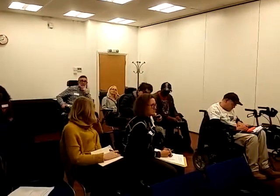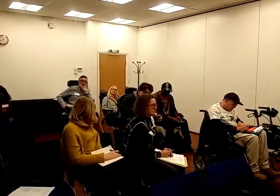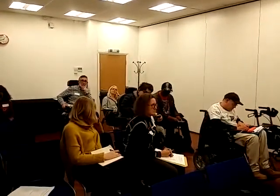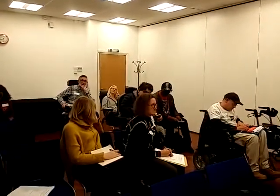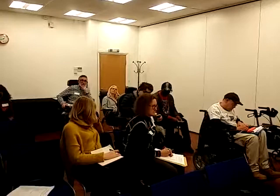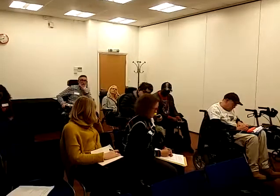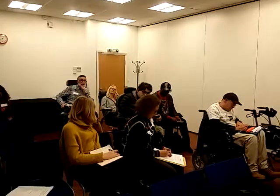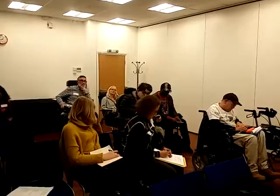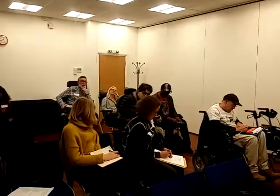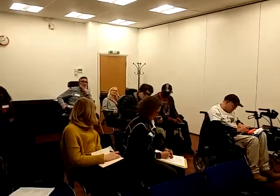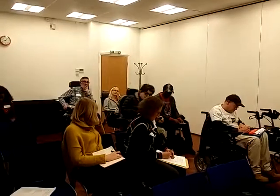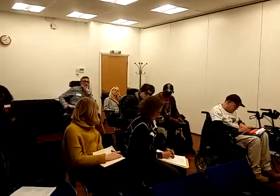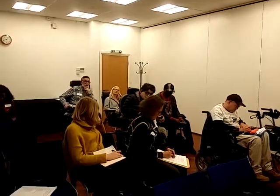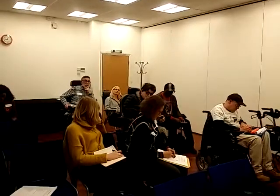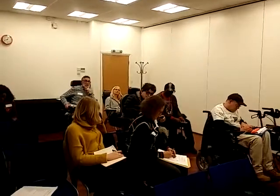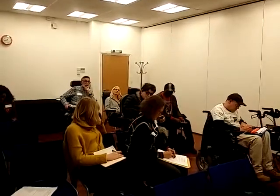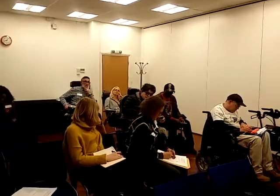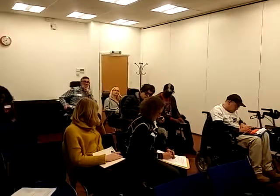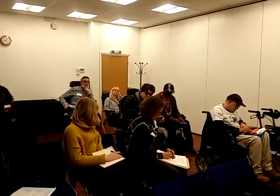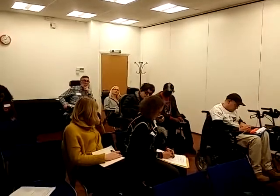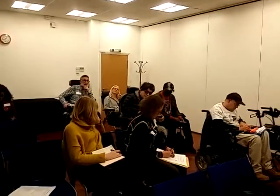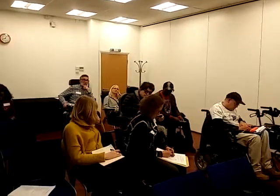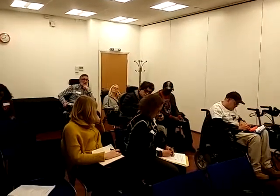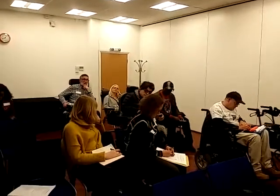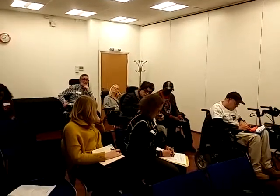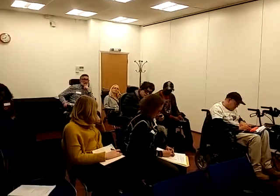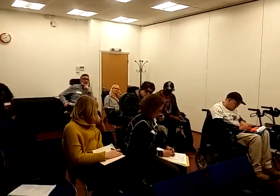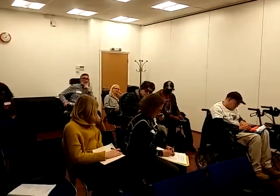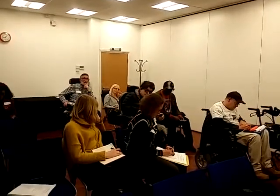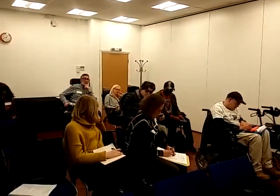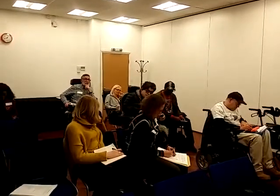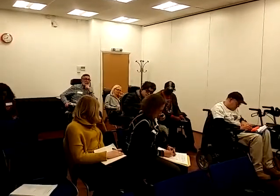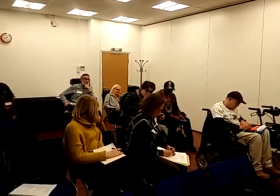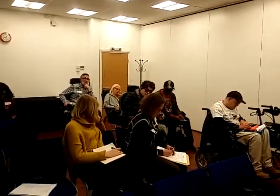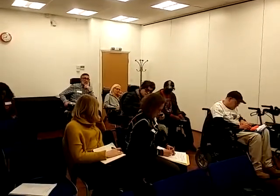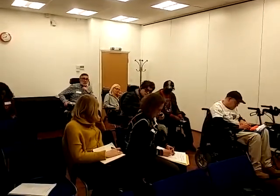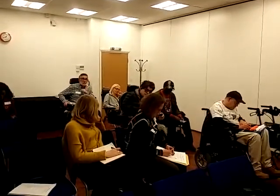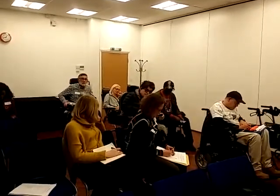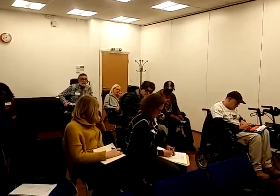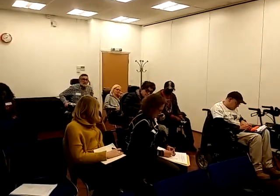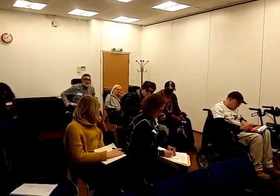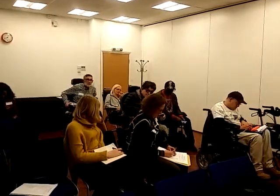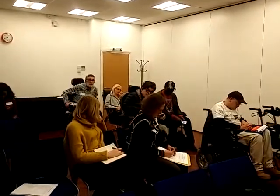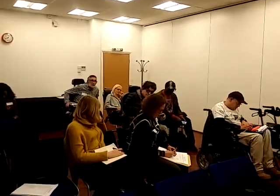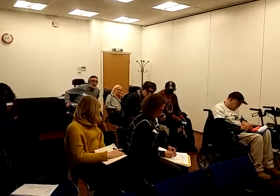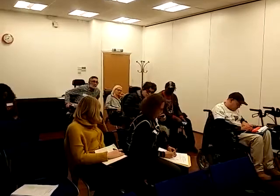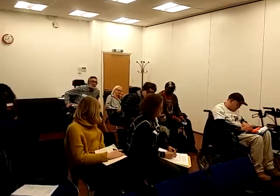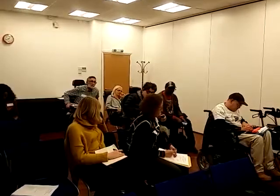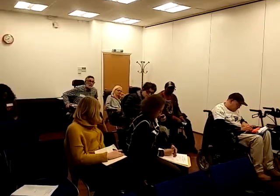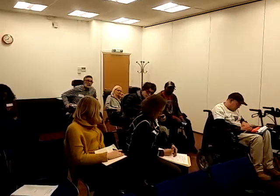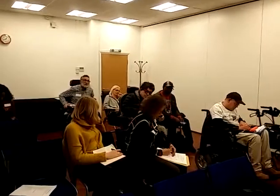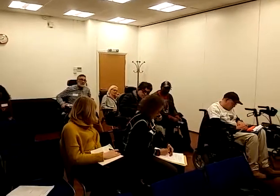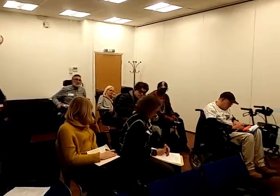from their GPs. GPs in my area are charging anywhere up to £165 for a letter.